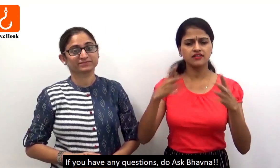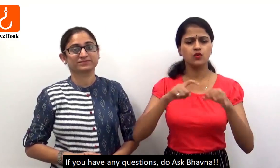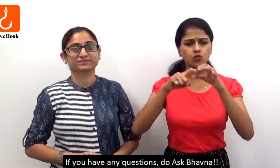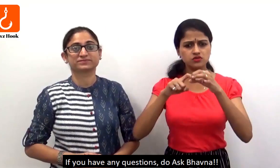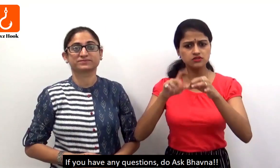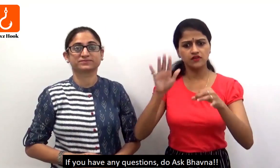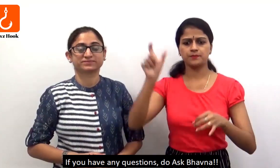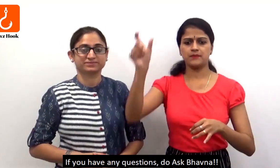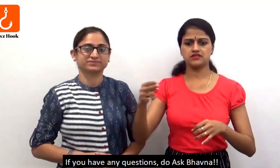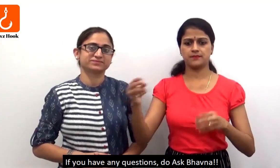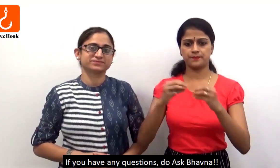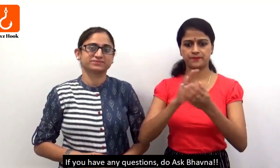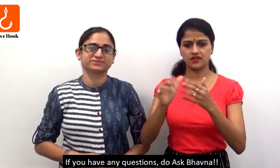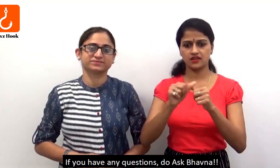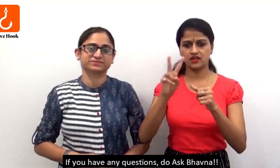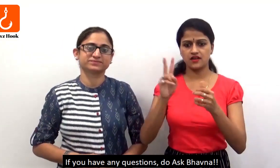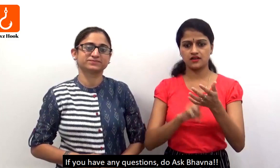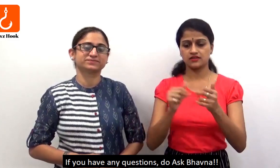If you have any questions, do ask Bhavna.